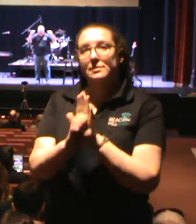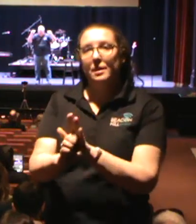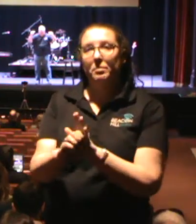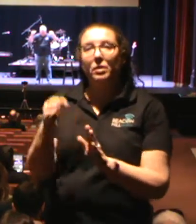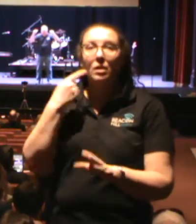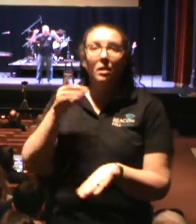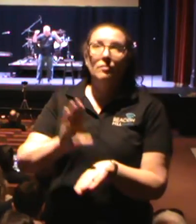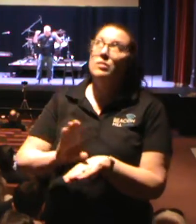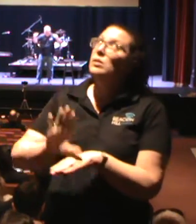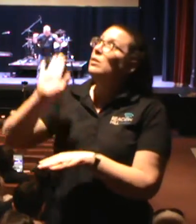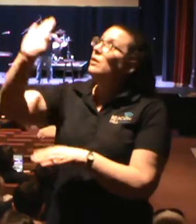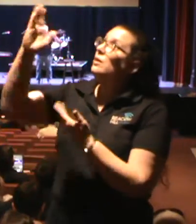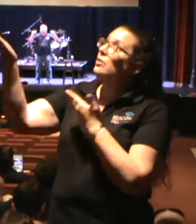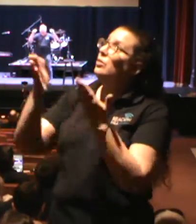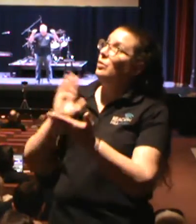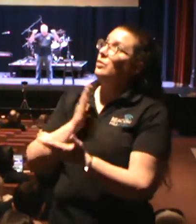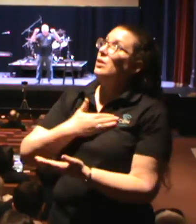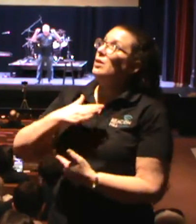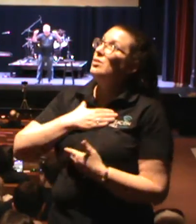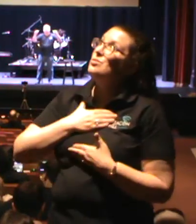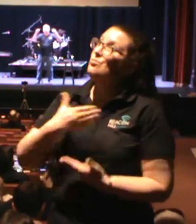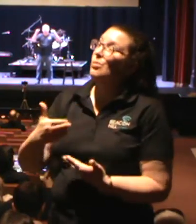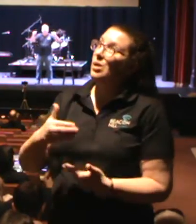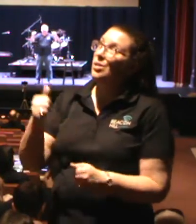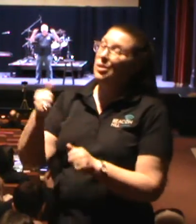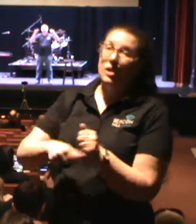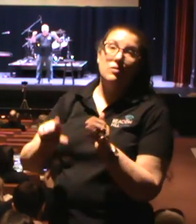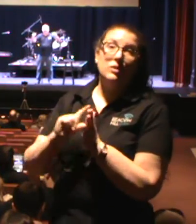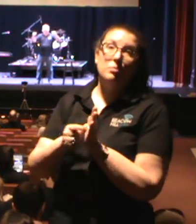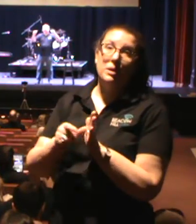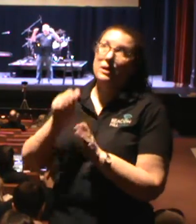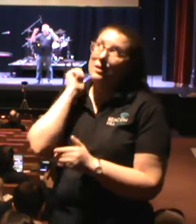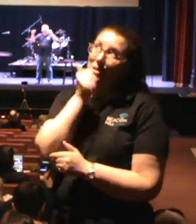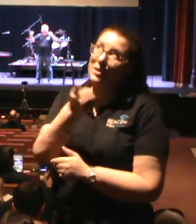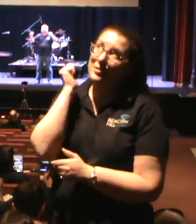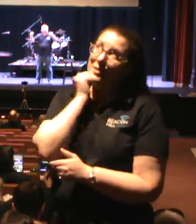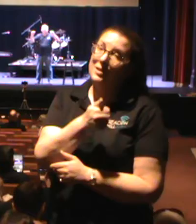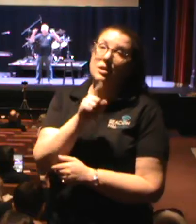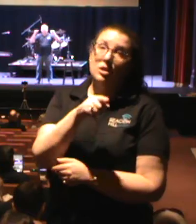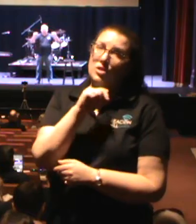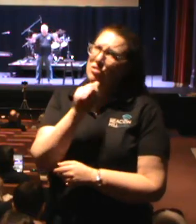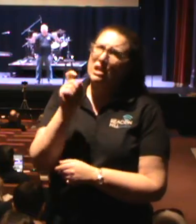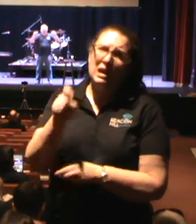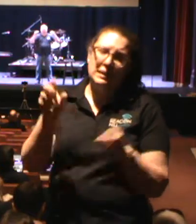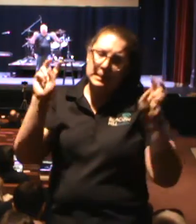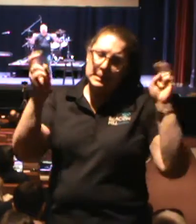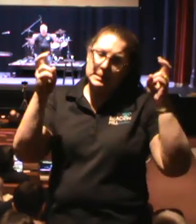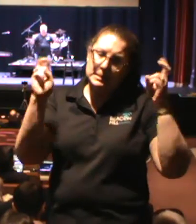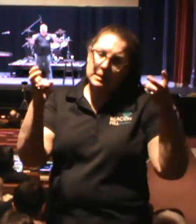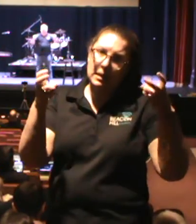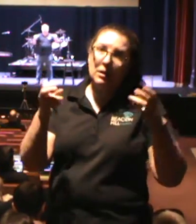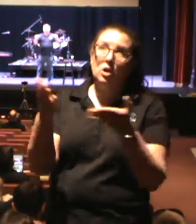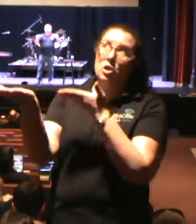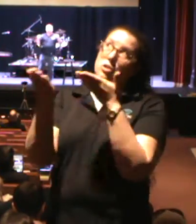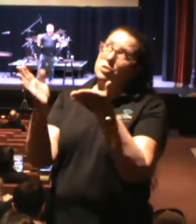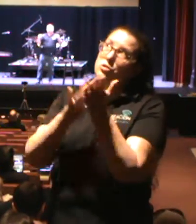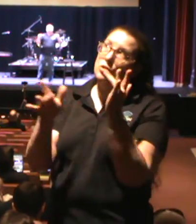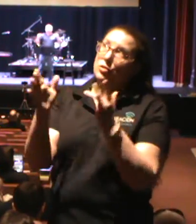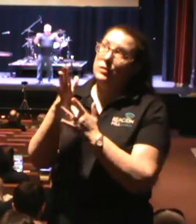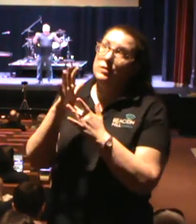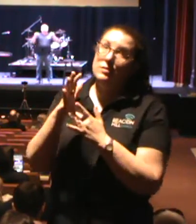every minute of every day. You should not need a title to serve King Jesus.